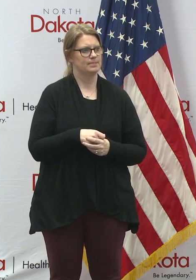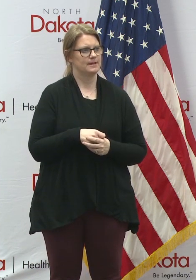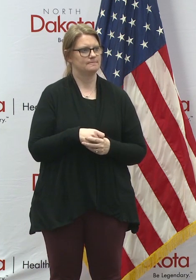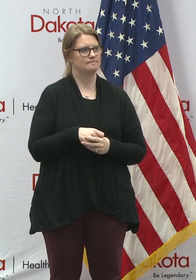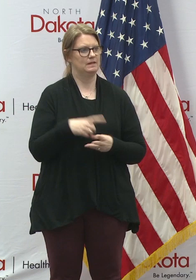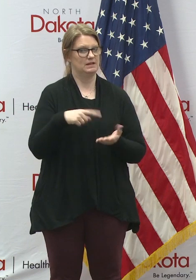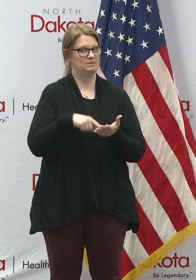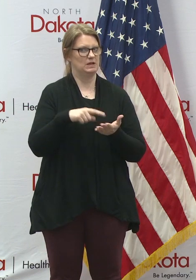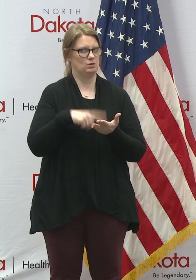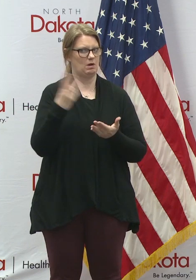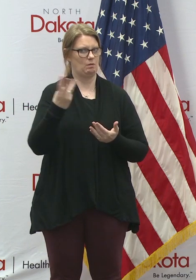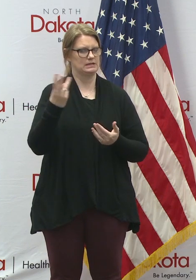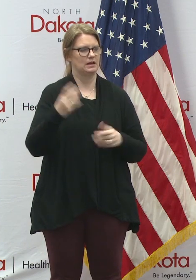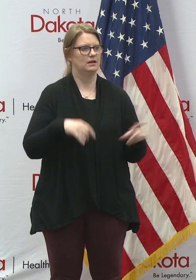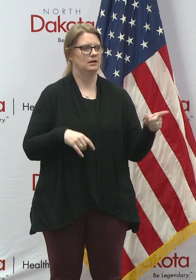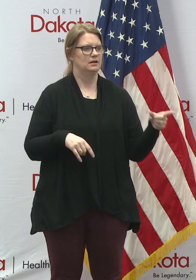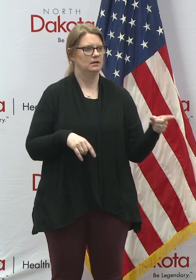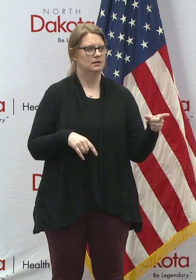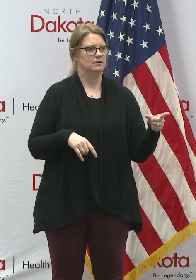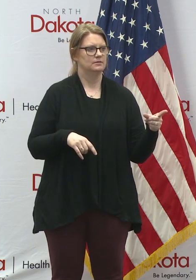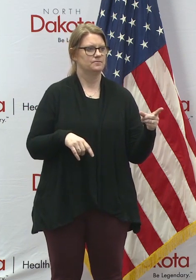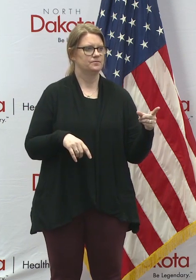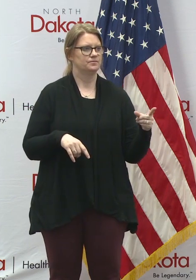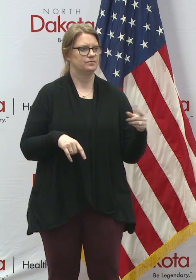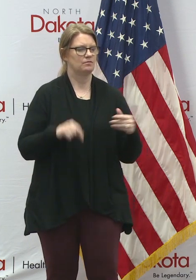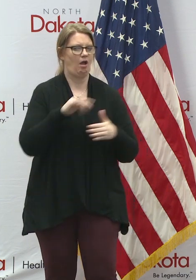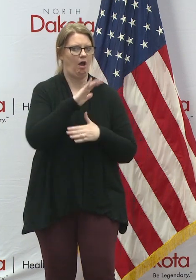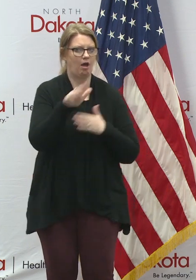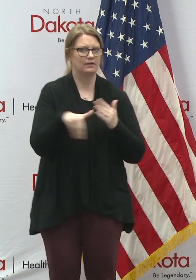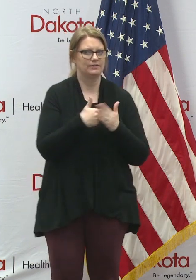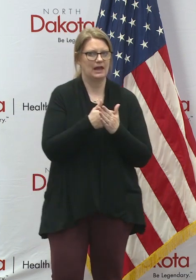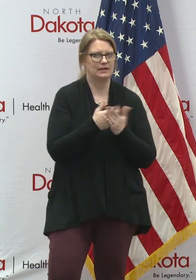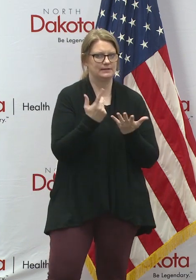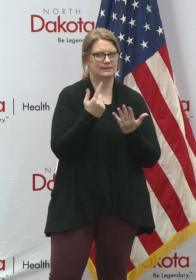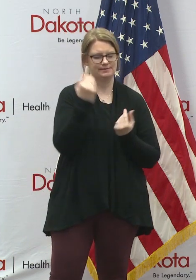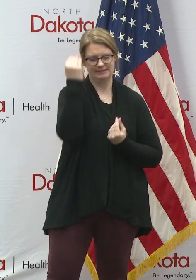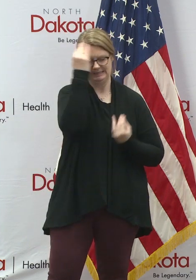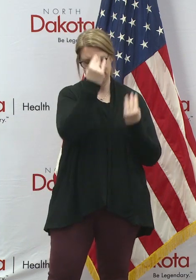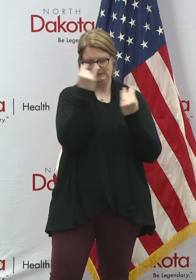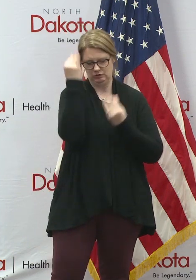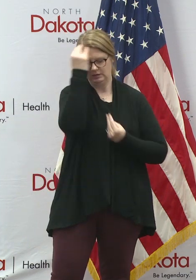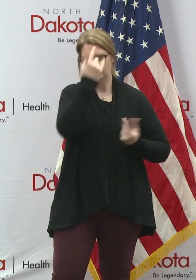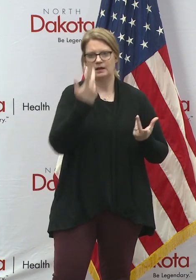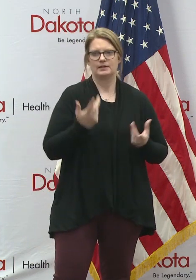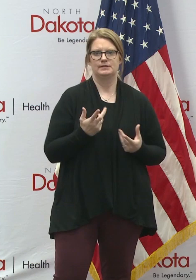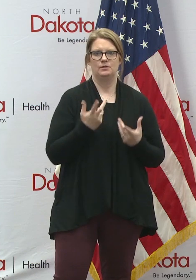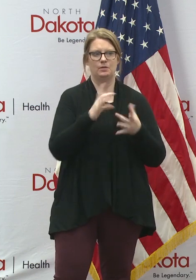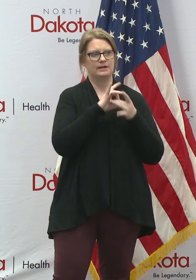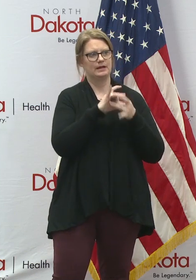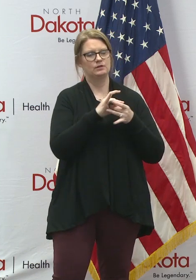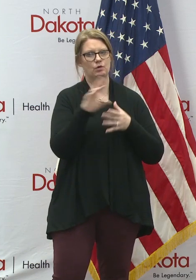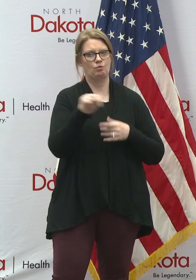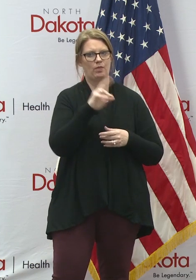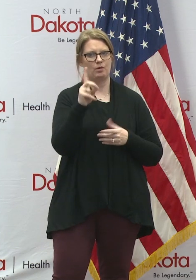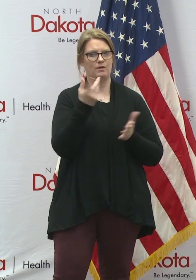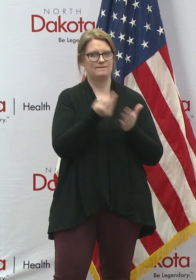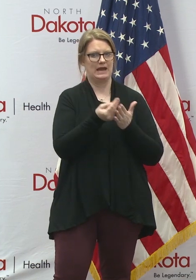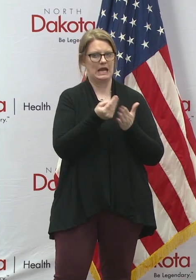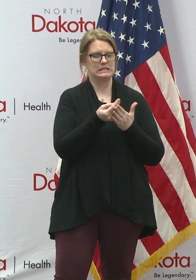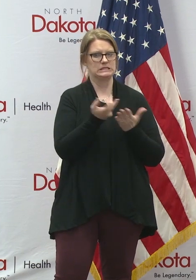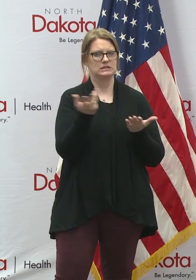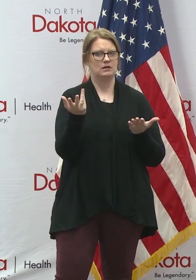Uh, all of those are under, uh, consideration. Uh, and as it relates to, uh, North Dakota Finance,